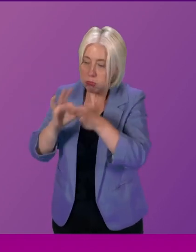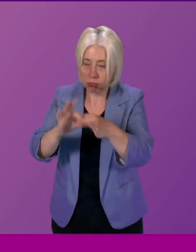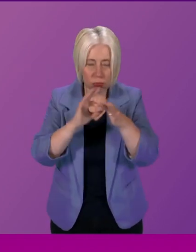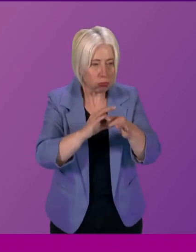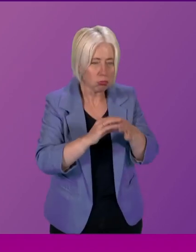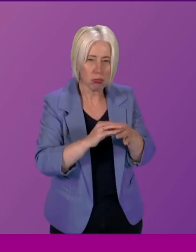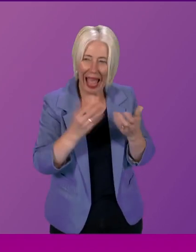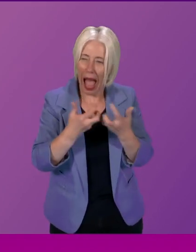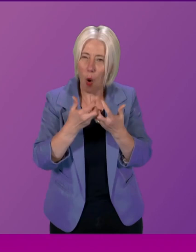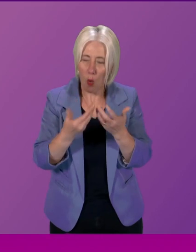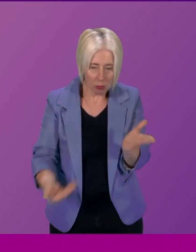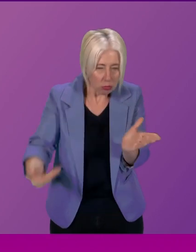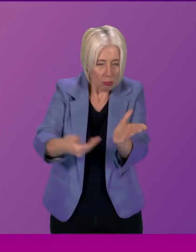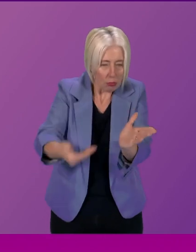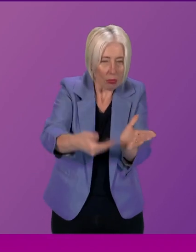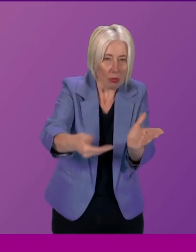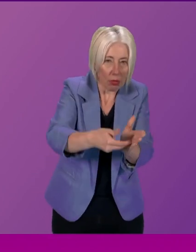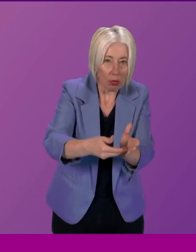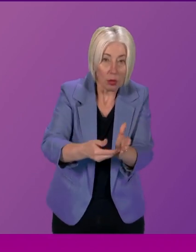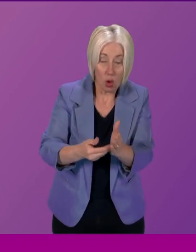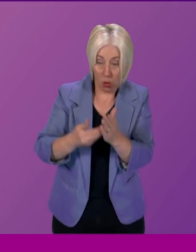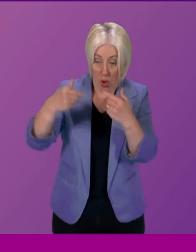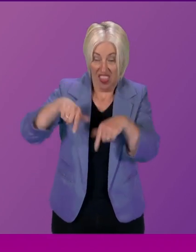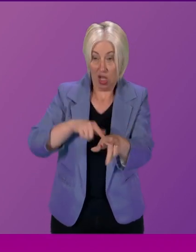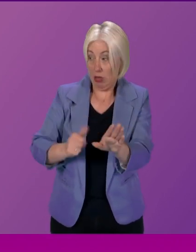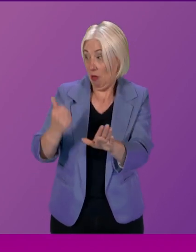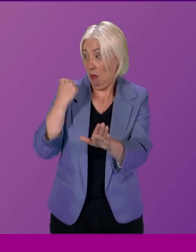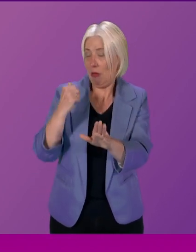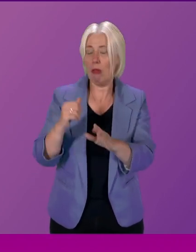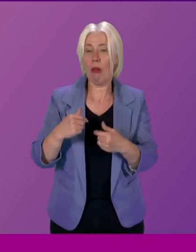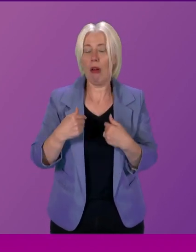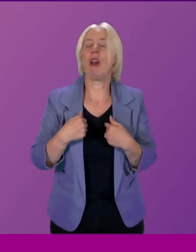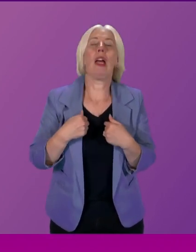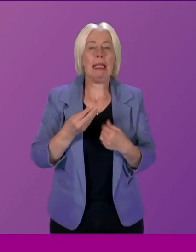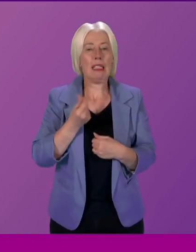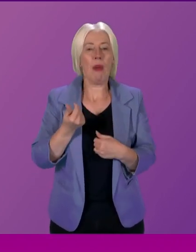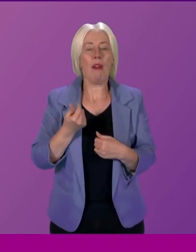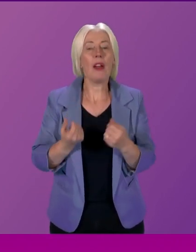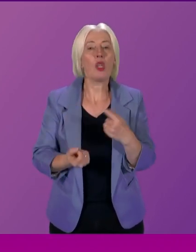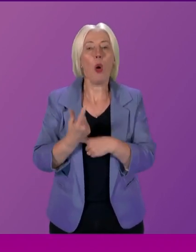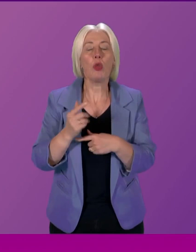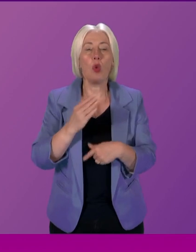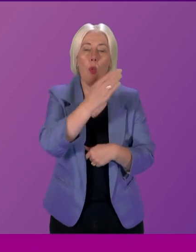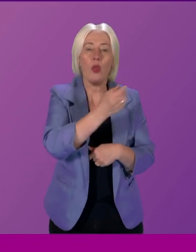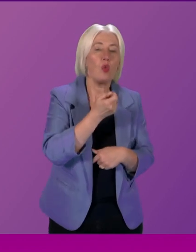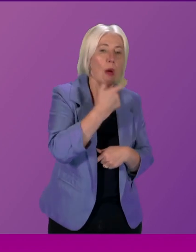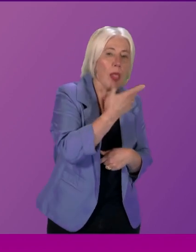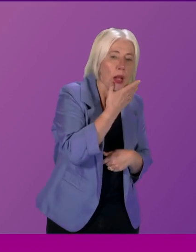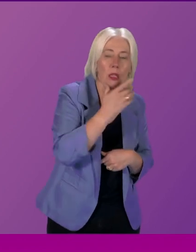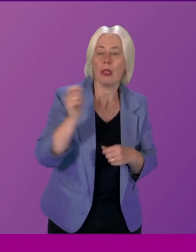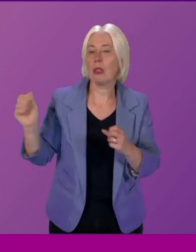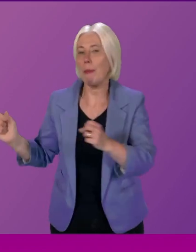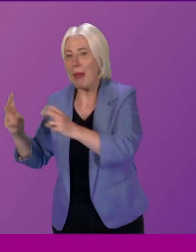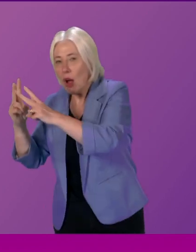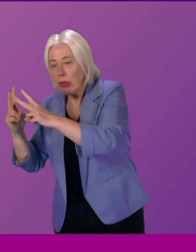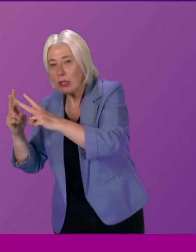we could add to the report so early this year as many have indicated a number of us had the opportunity to go to Dublin and to go to Paris